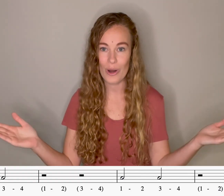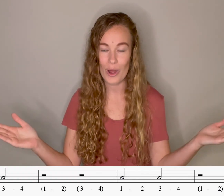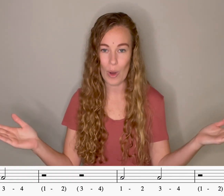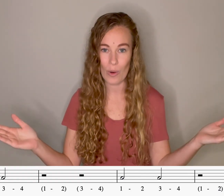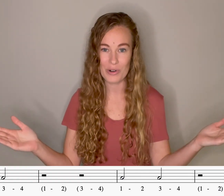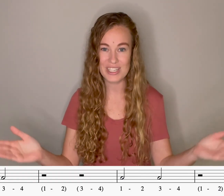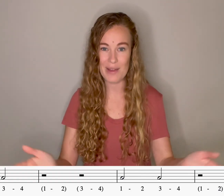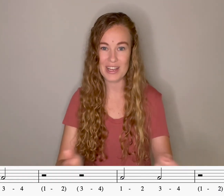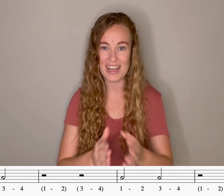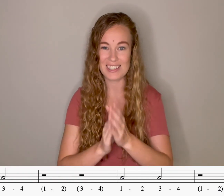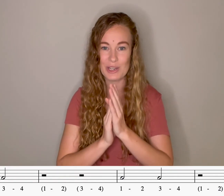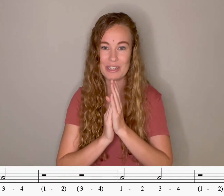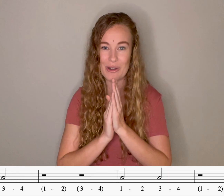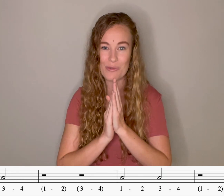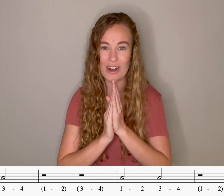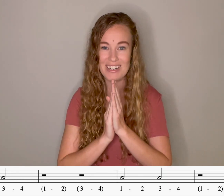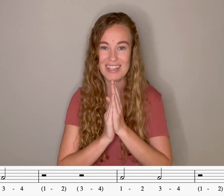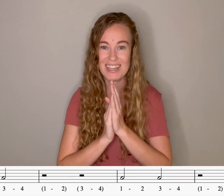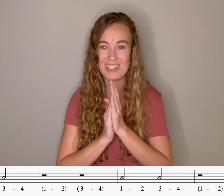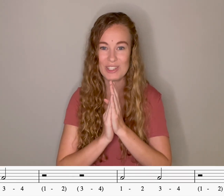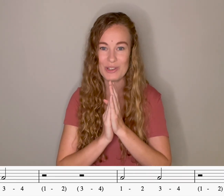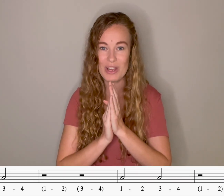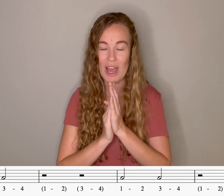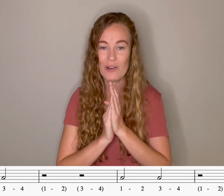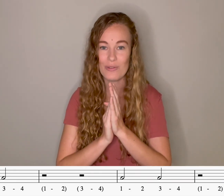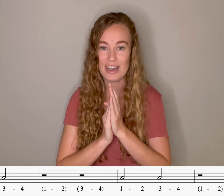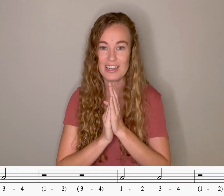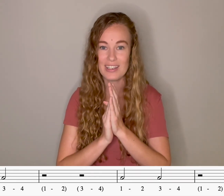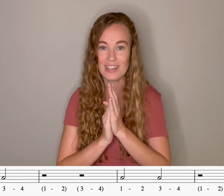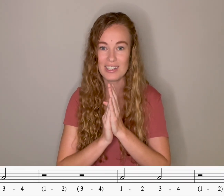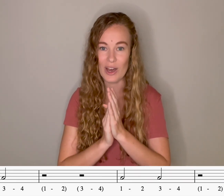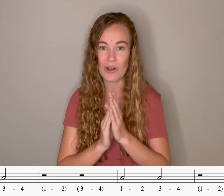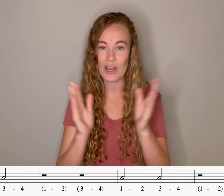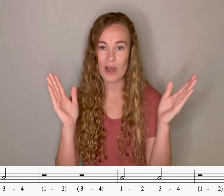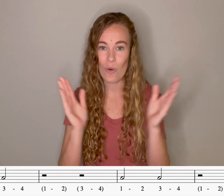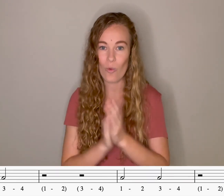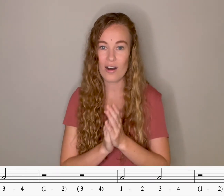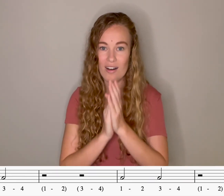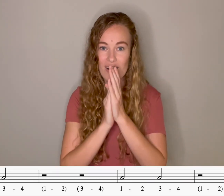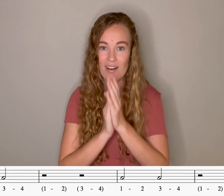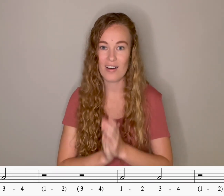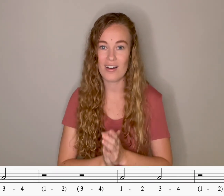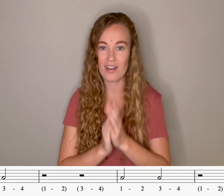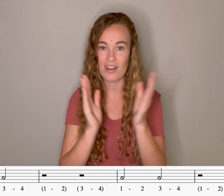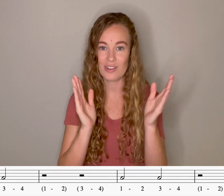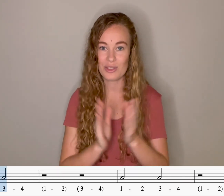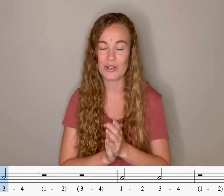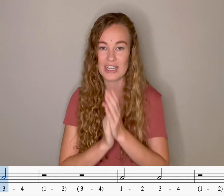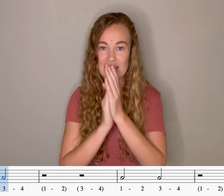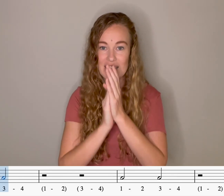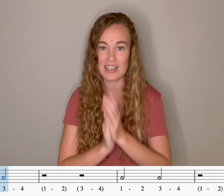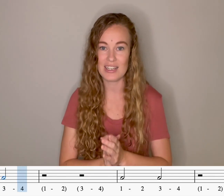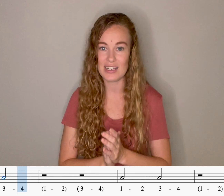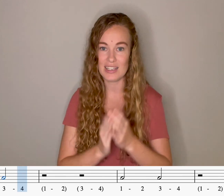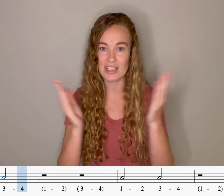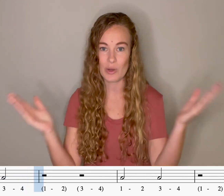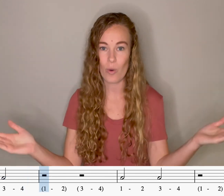One more time, guys. Here we go. One, two, ready, go. One, three. One,